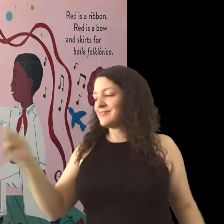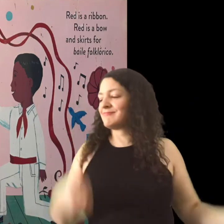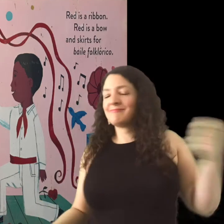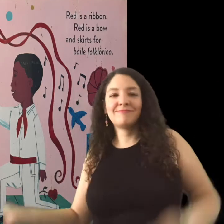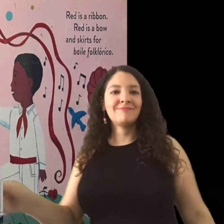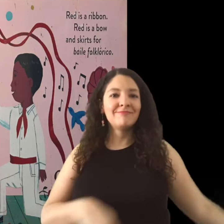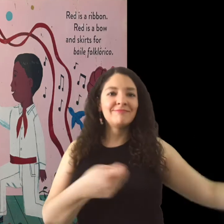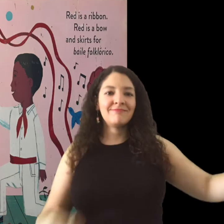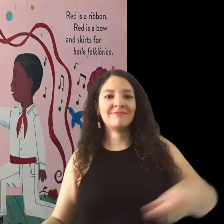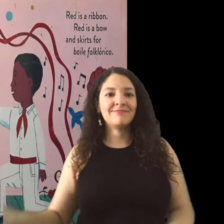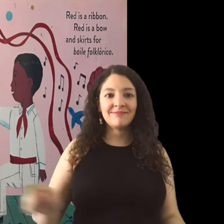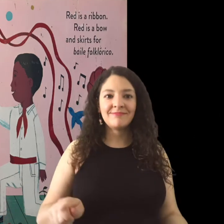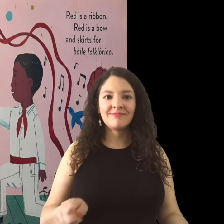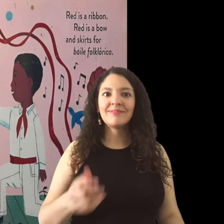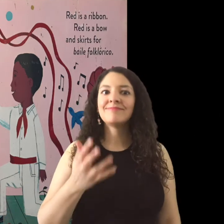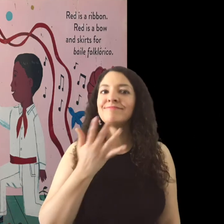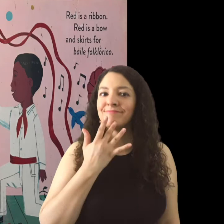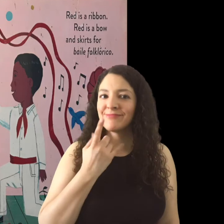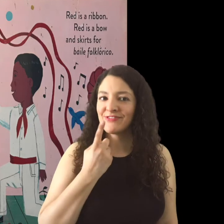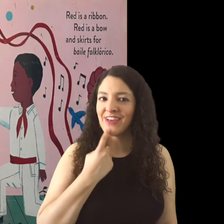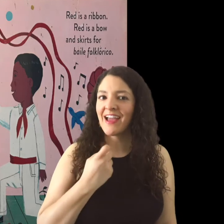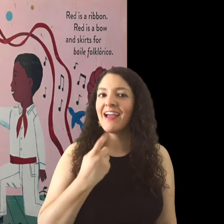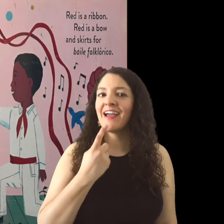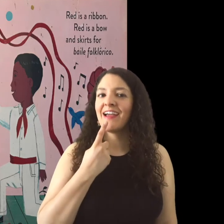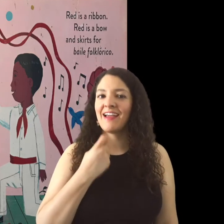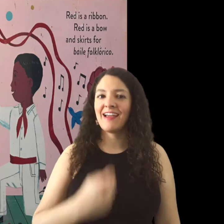and Skirts for Baile Folklorico